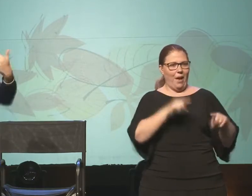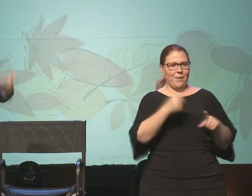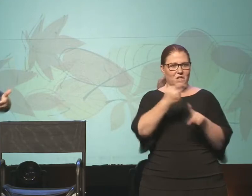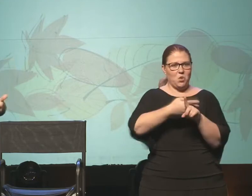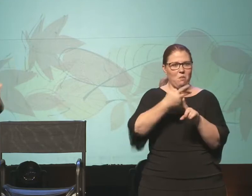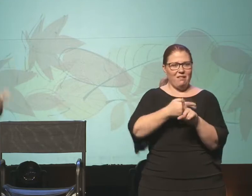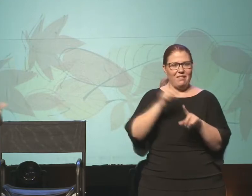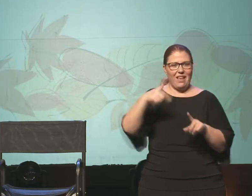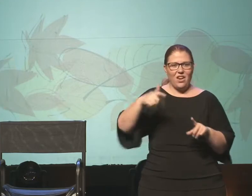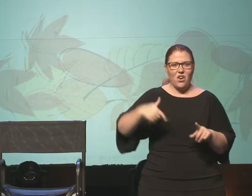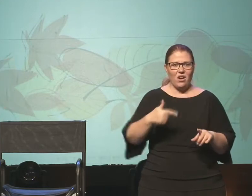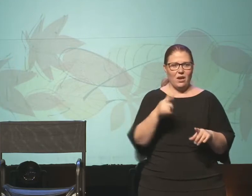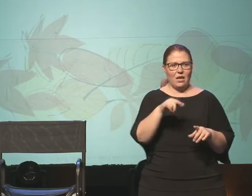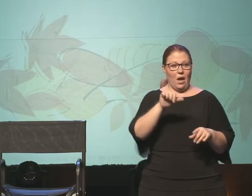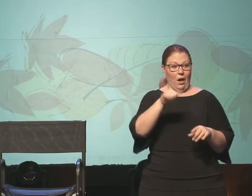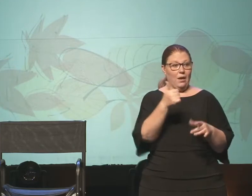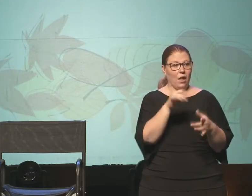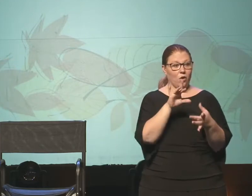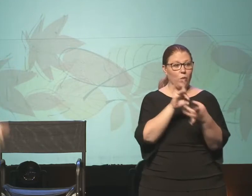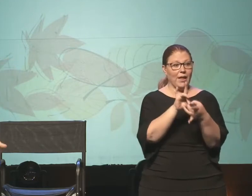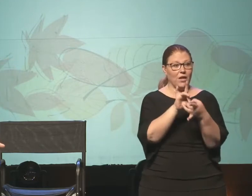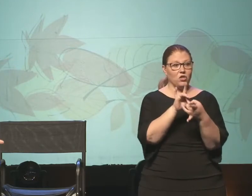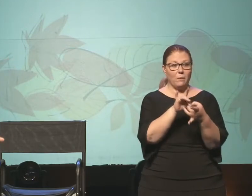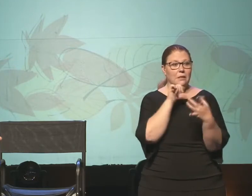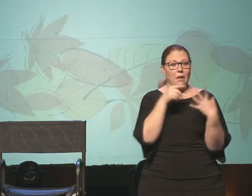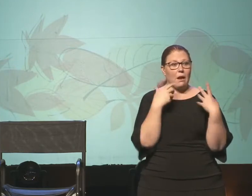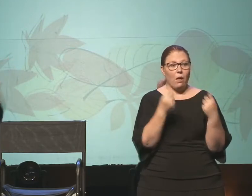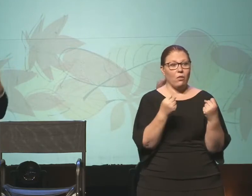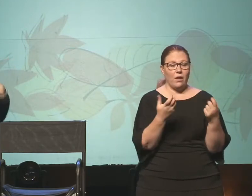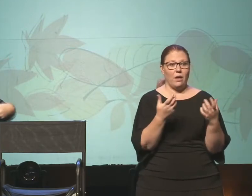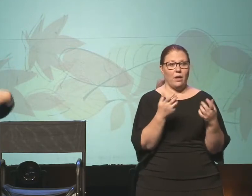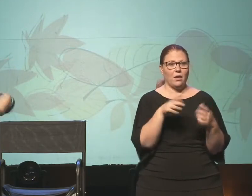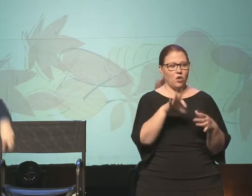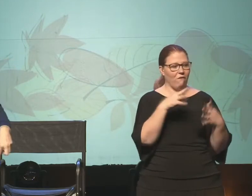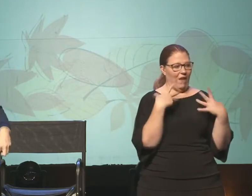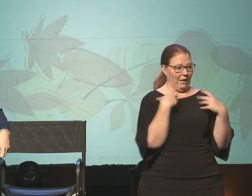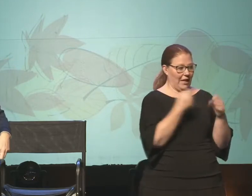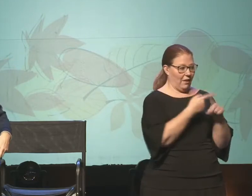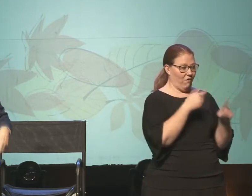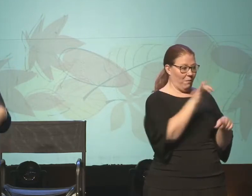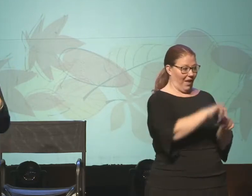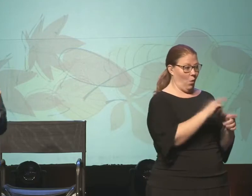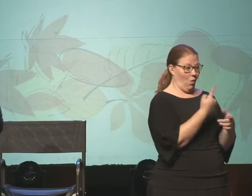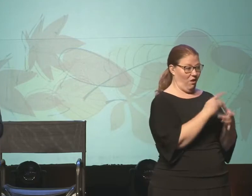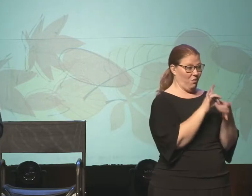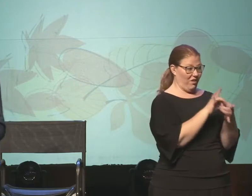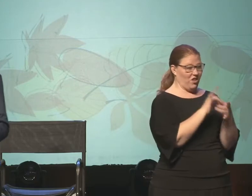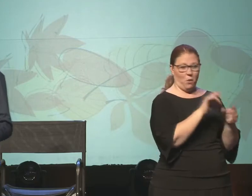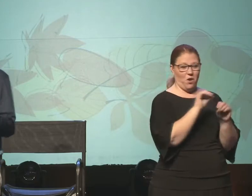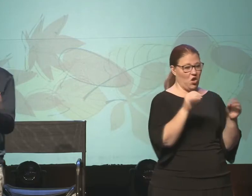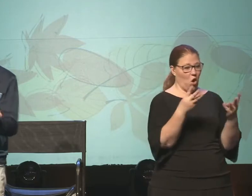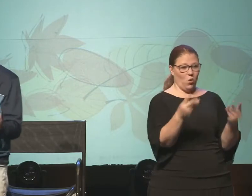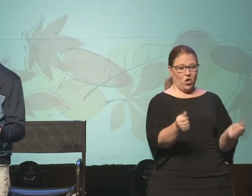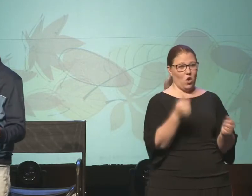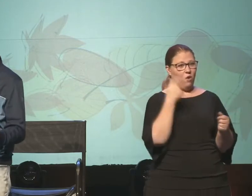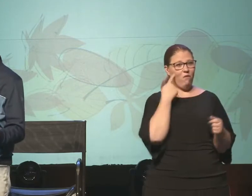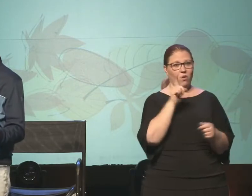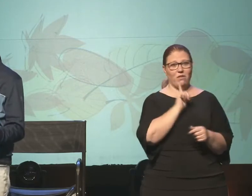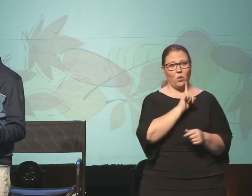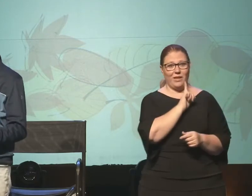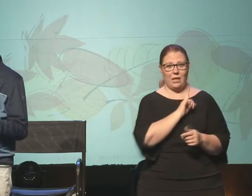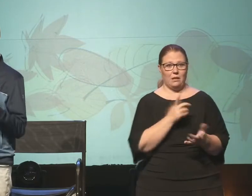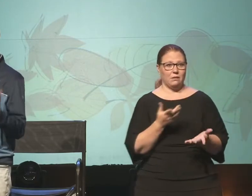yourself back in another relationship that's unhealthy. So you found healing from the one relationship, but no cure for the loneliness,